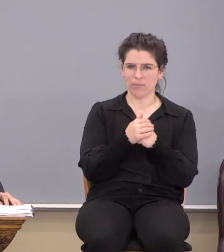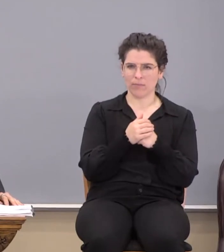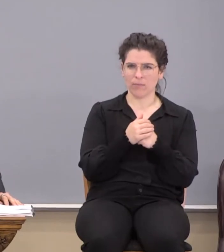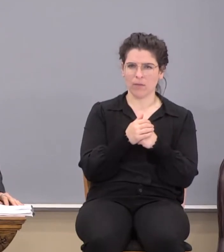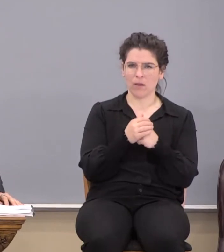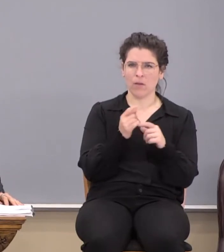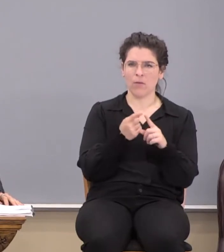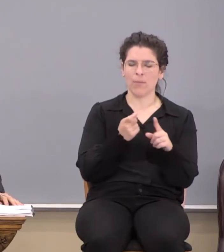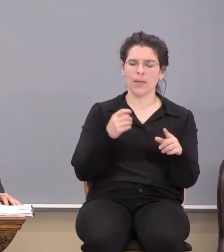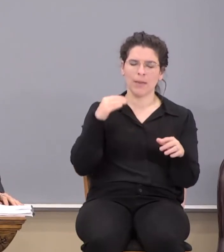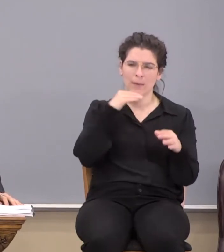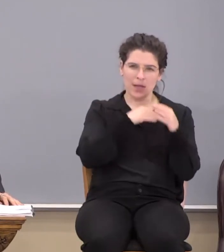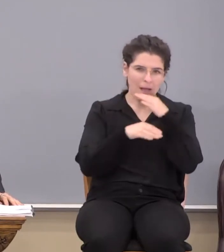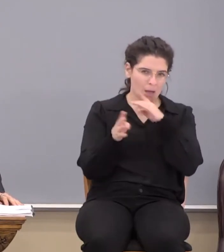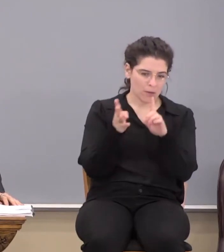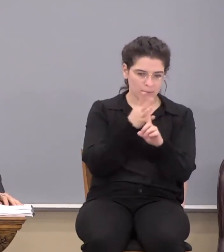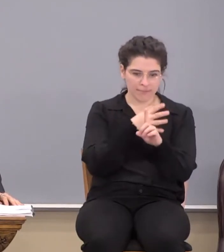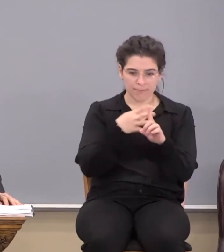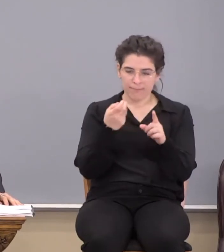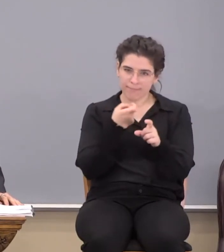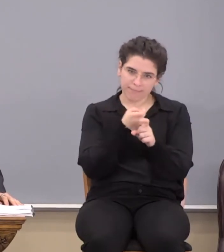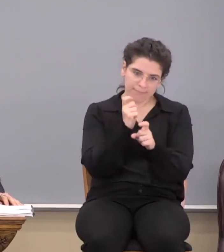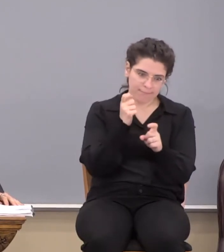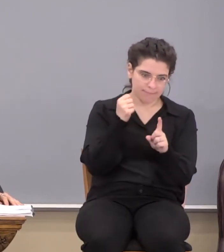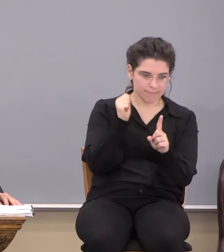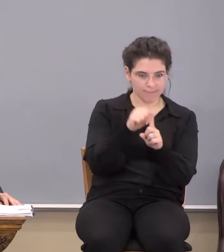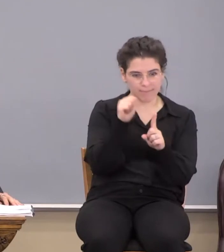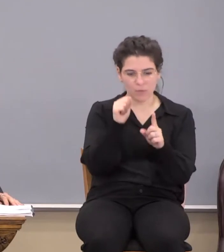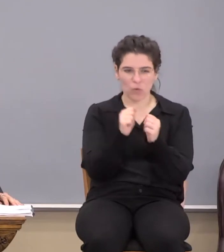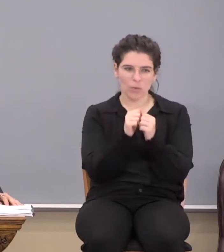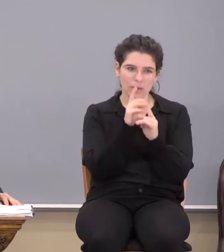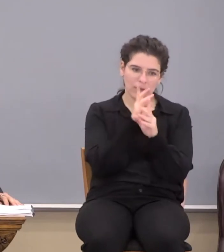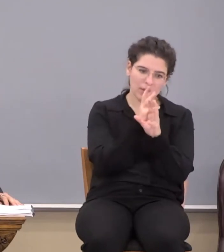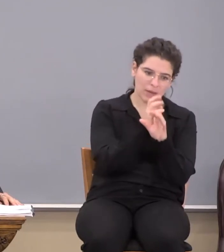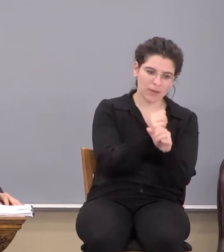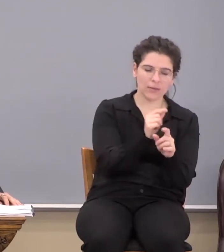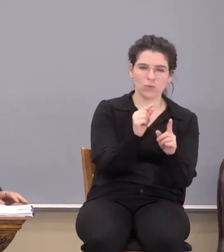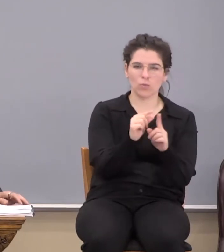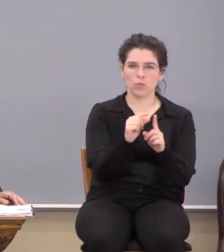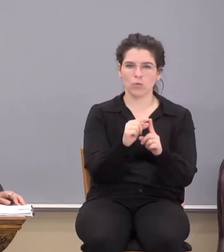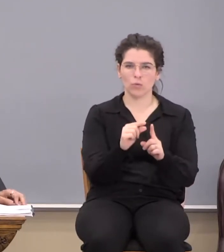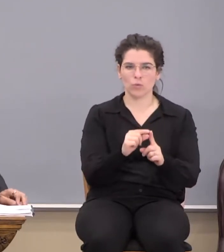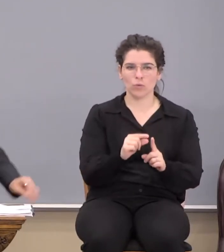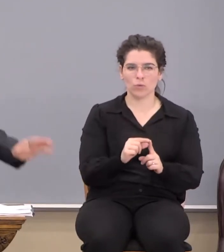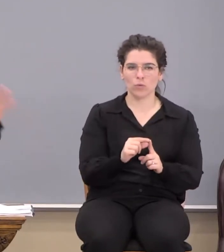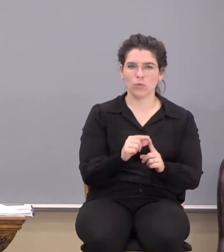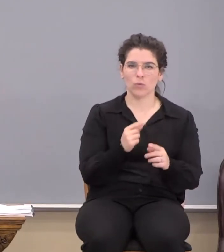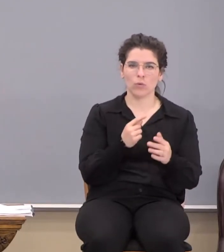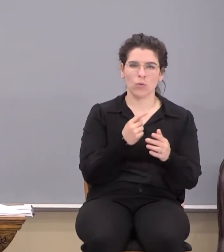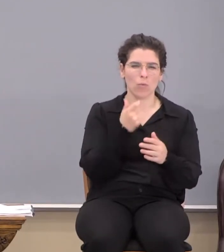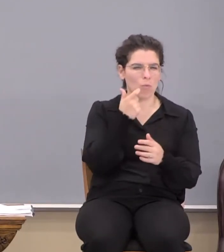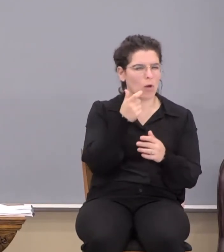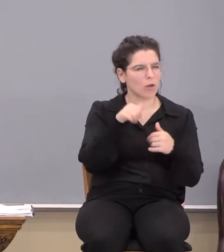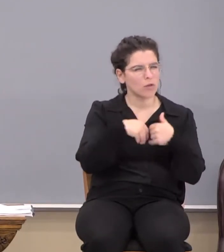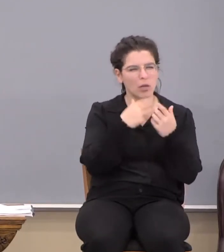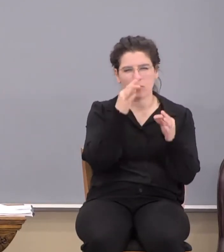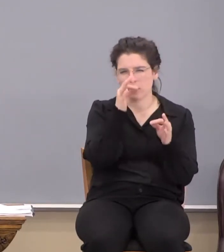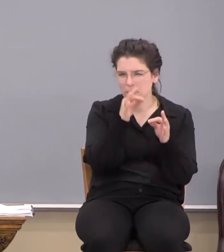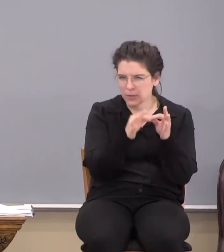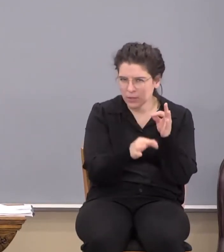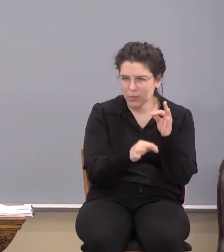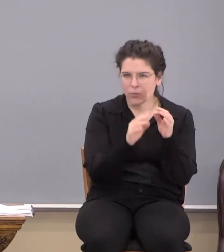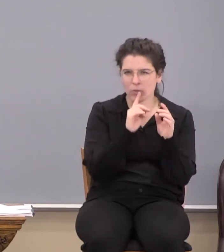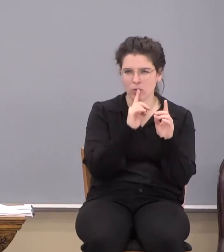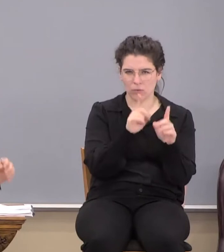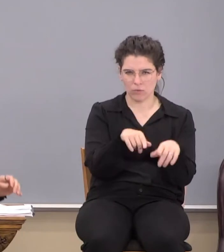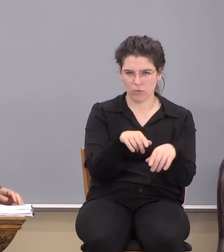from being beguiled with enticing words. Watch how simple of this, the solution.